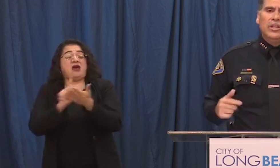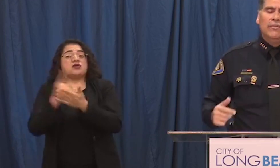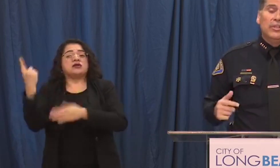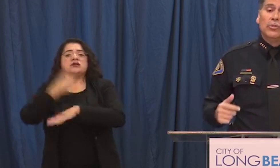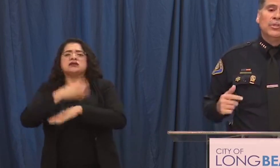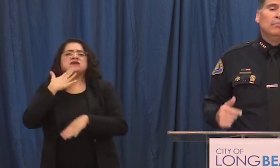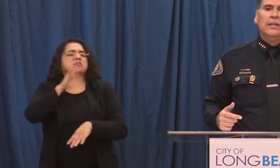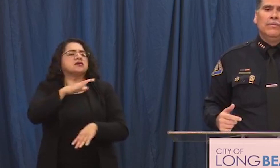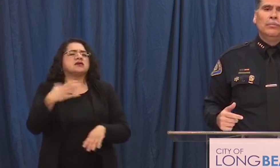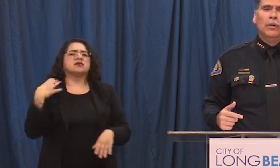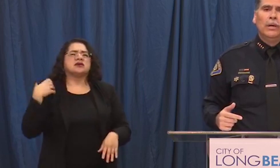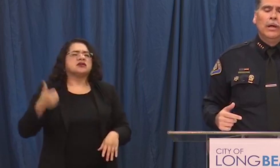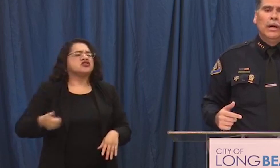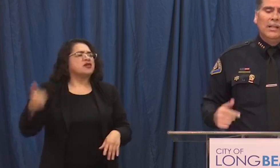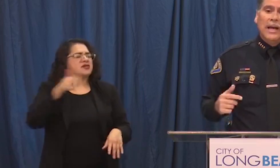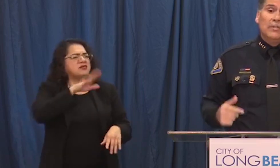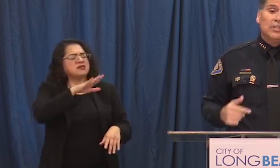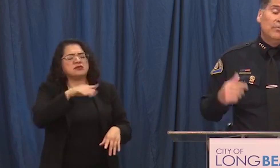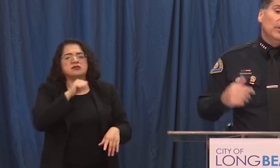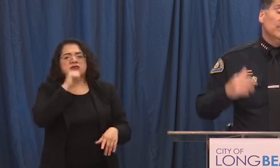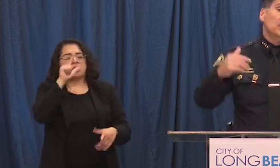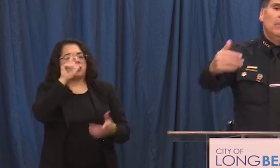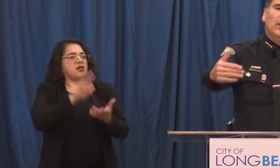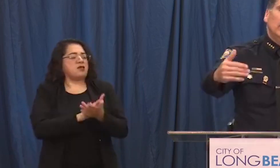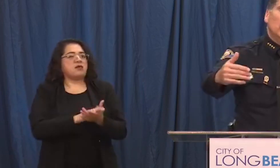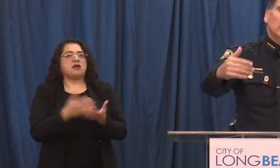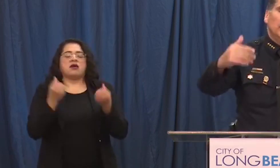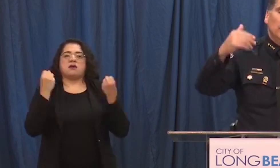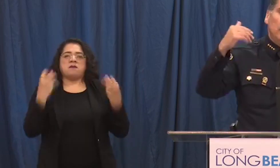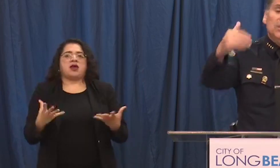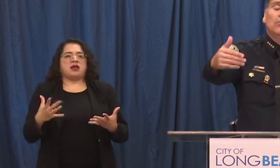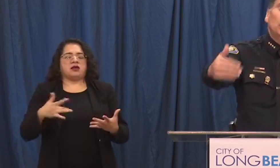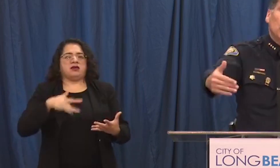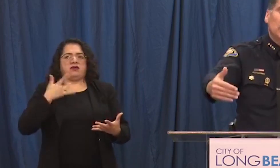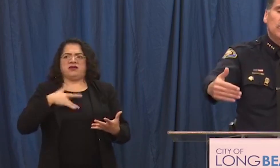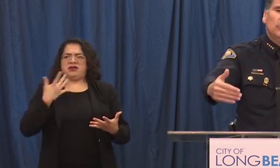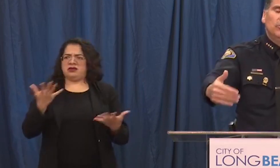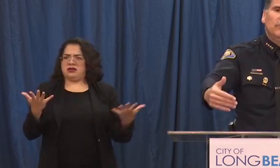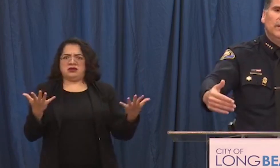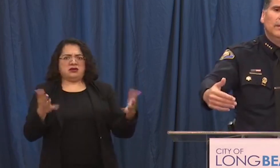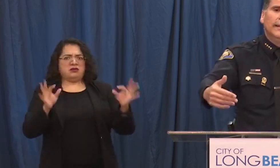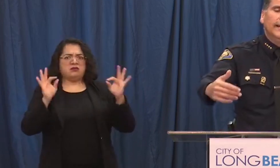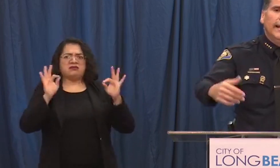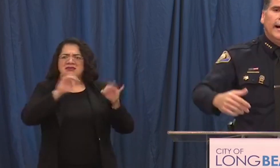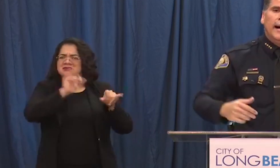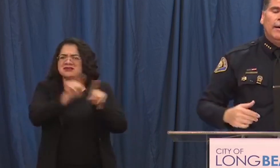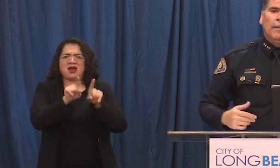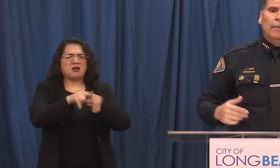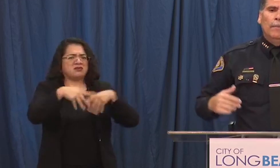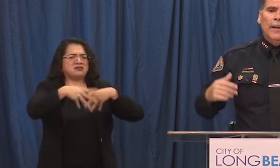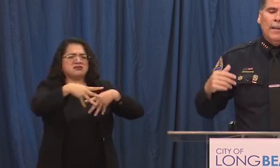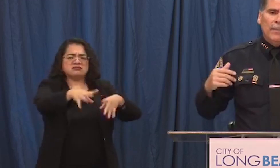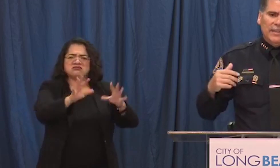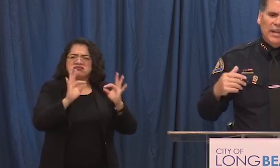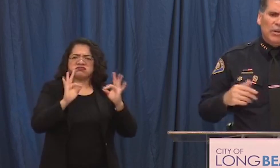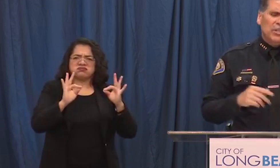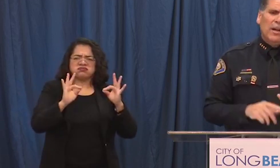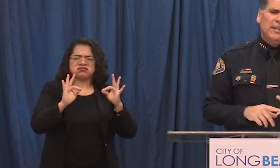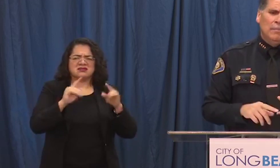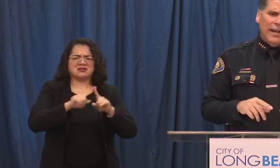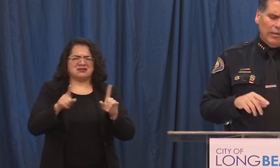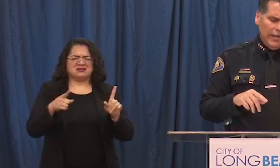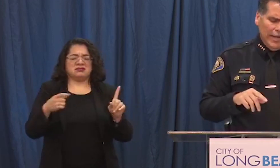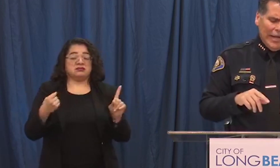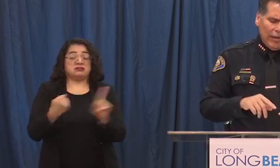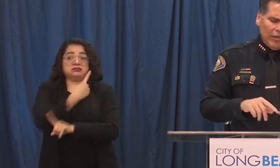chief this was unbelievable a lot of us feel the same way the peaceful protesters feel uh but they were